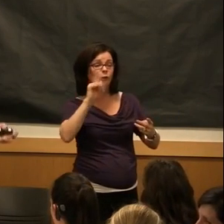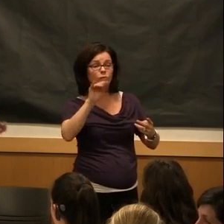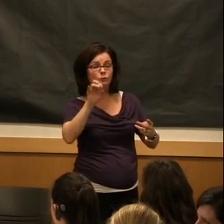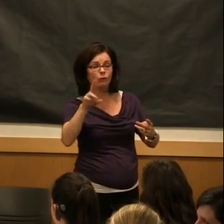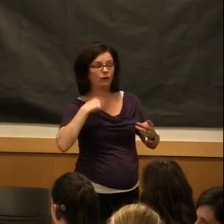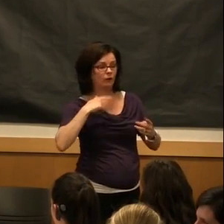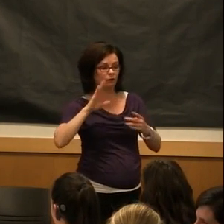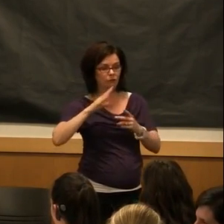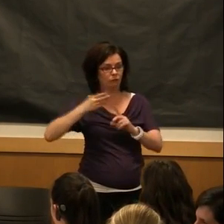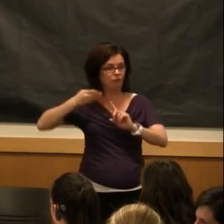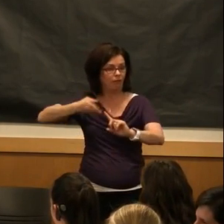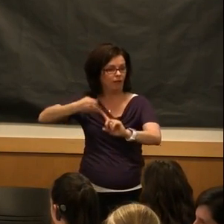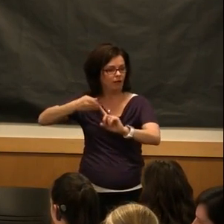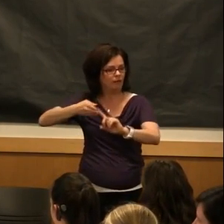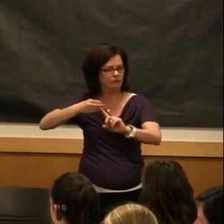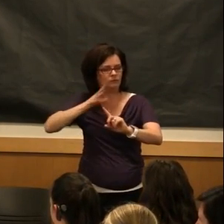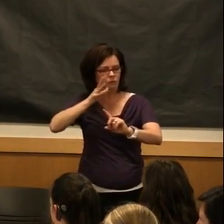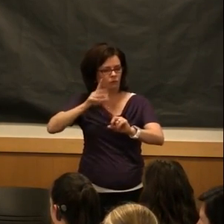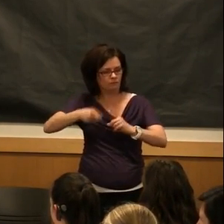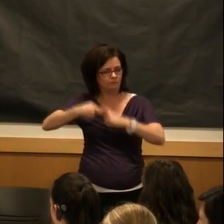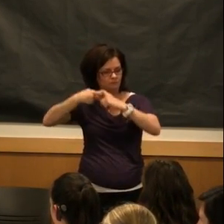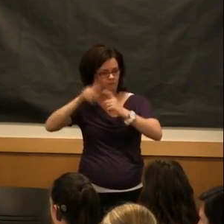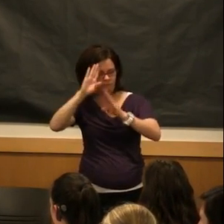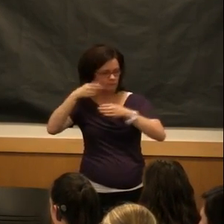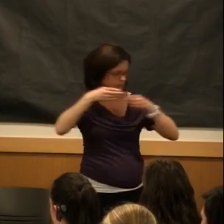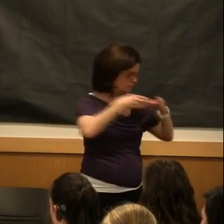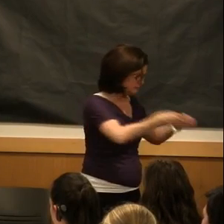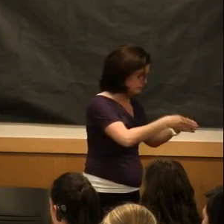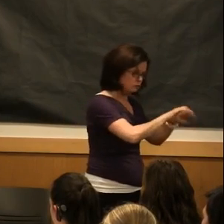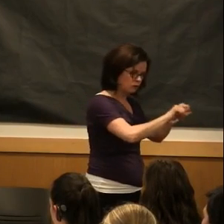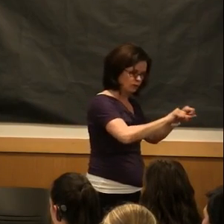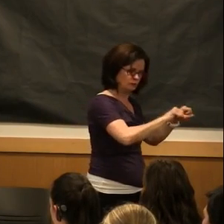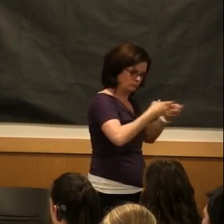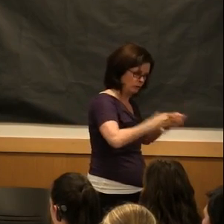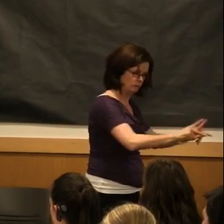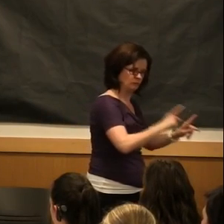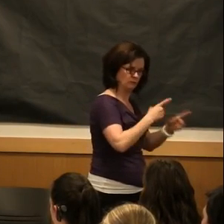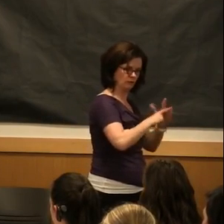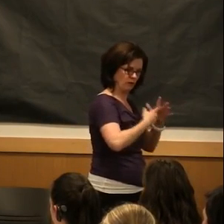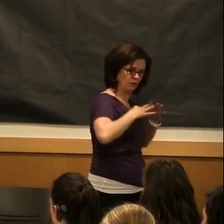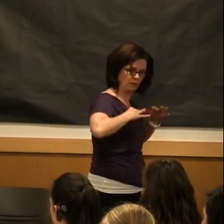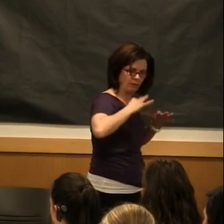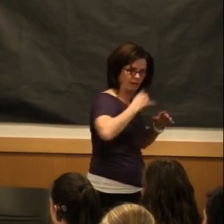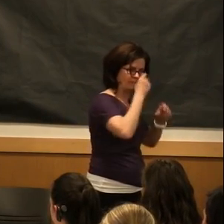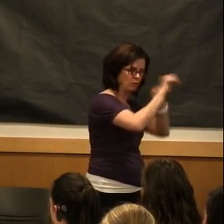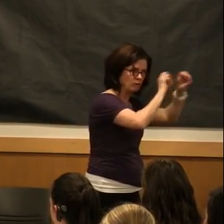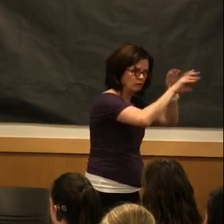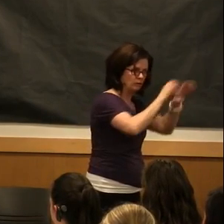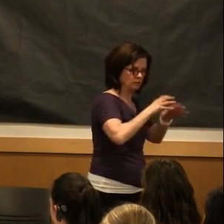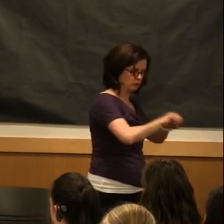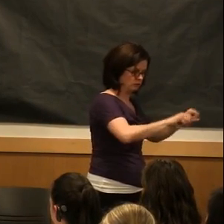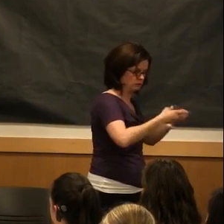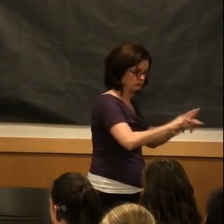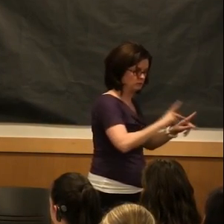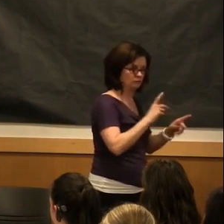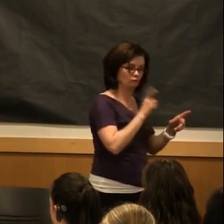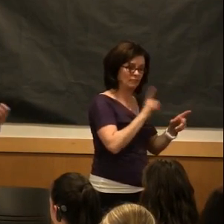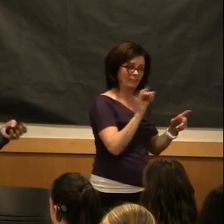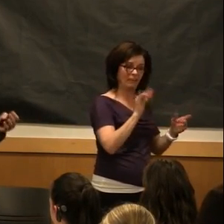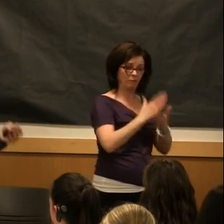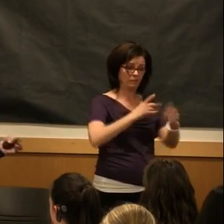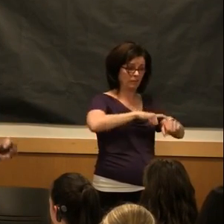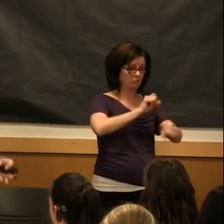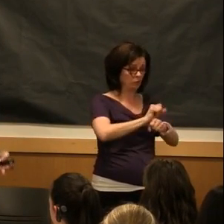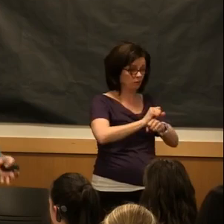How about using some of that time to look at scholarship opportunities and to start applying for those scholarship opportunities? Because the more time and effort you put into it,